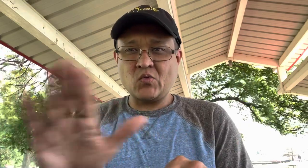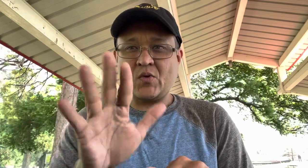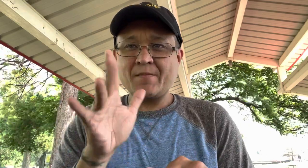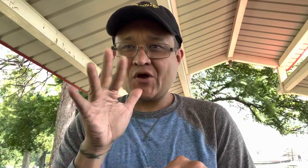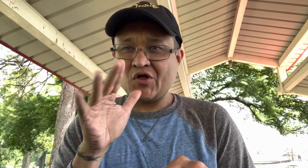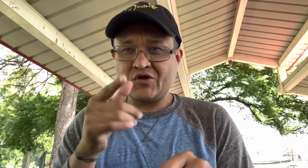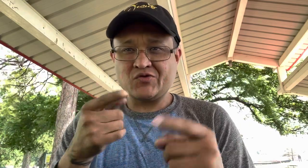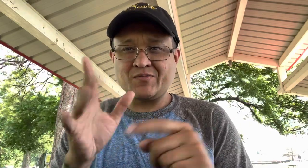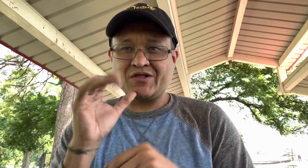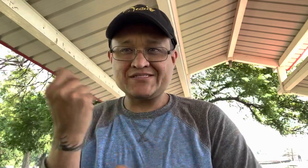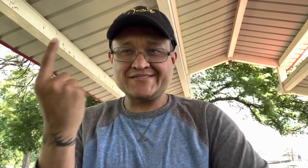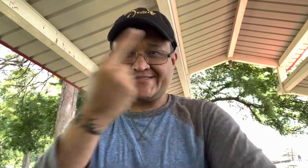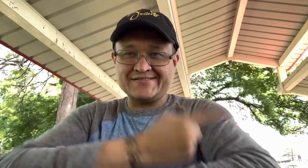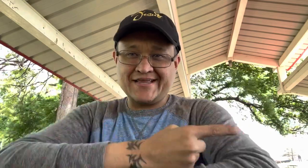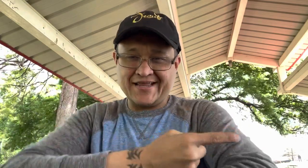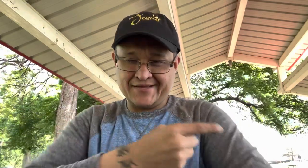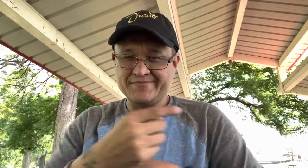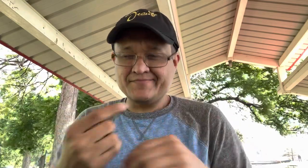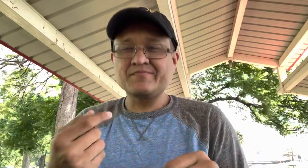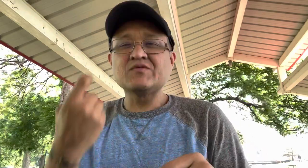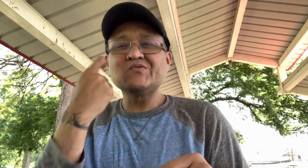I really hope you enjoyed your time with your mothers yesterday